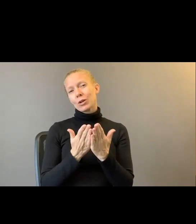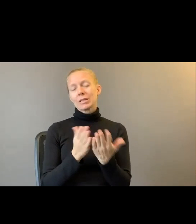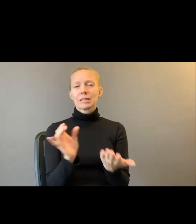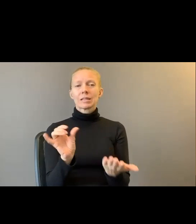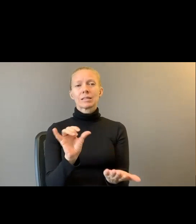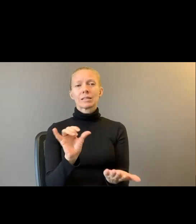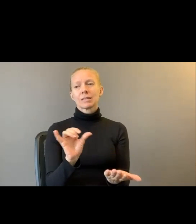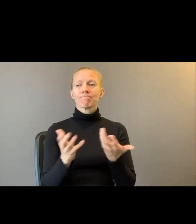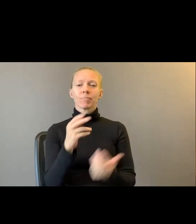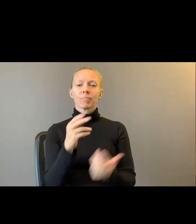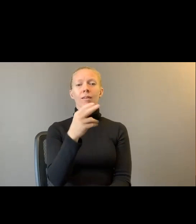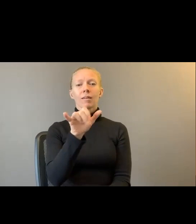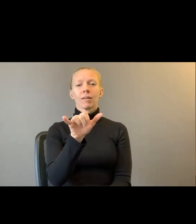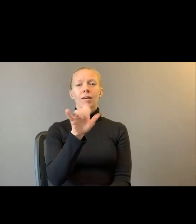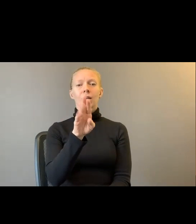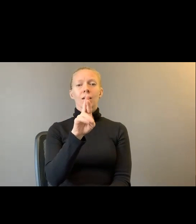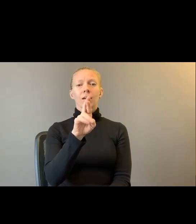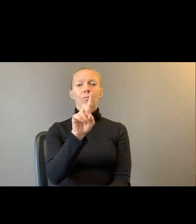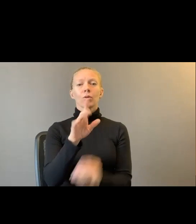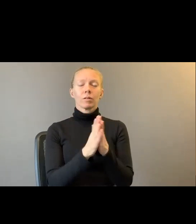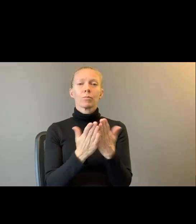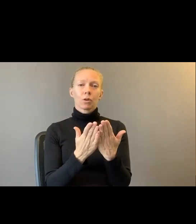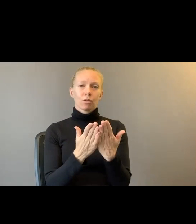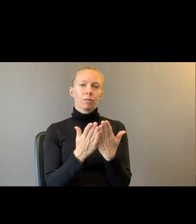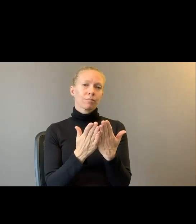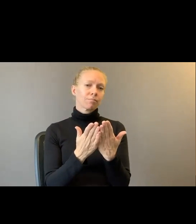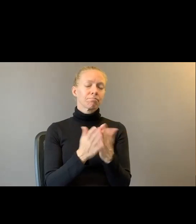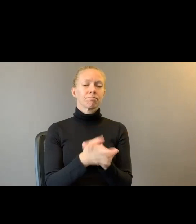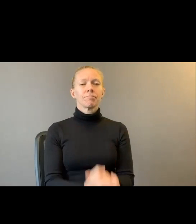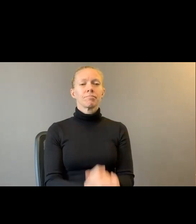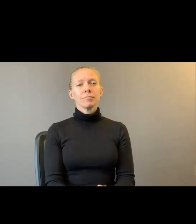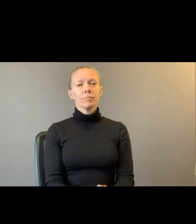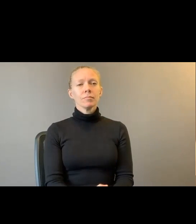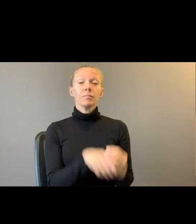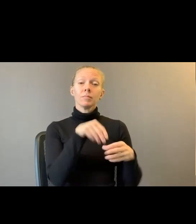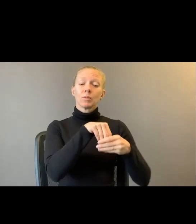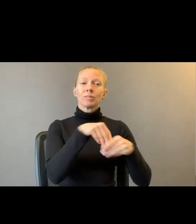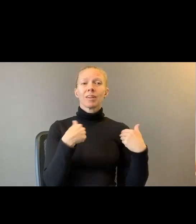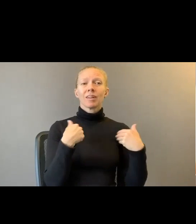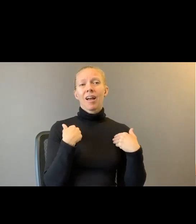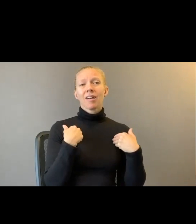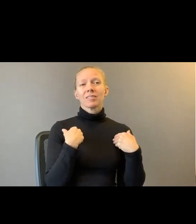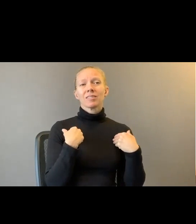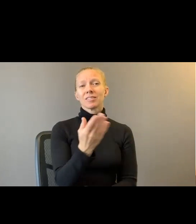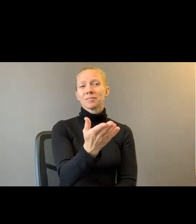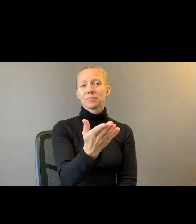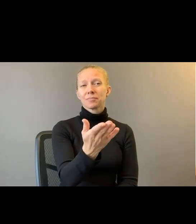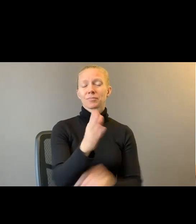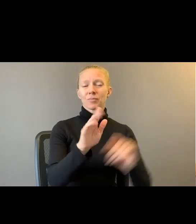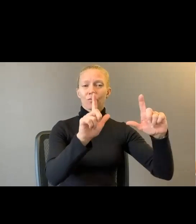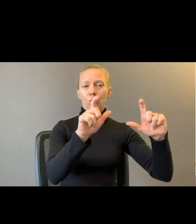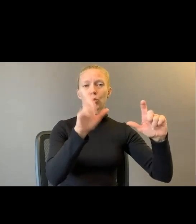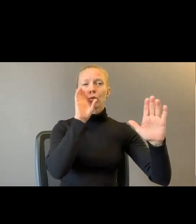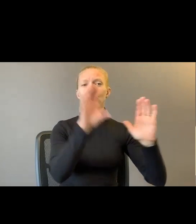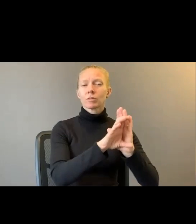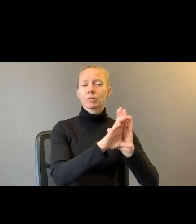kind of hybrid book. And so it has, it has inside of it these kind of photographs and things that